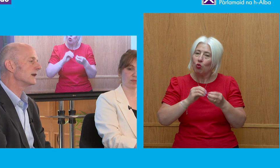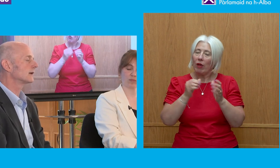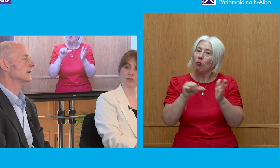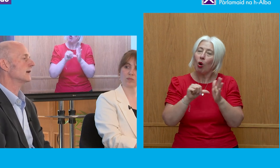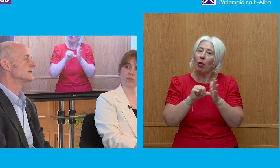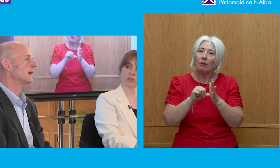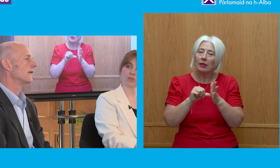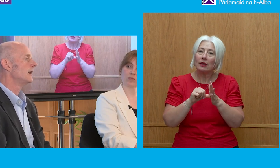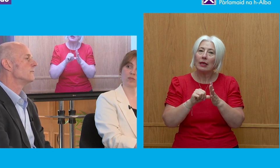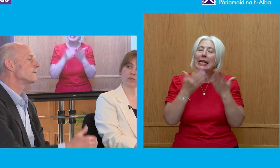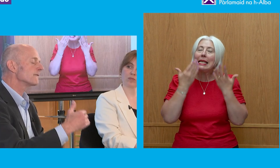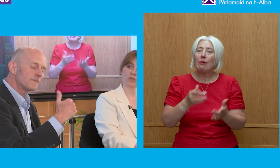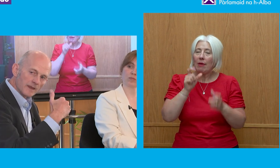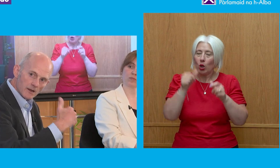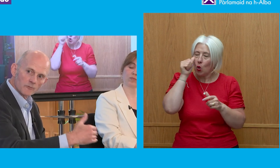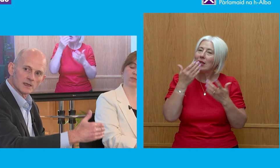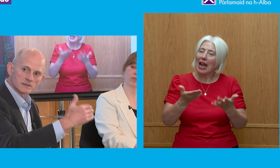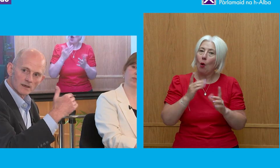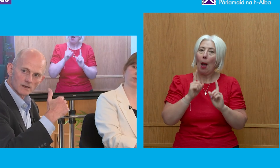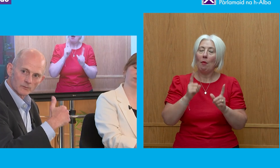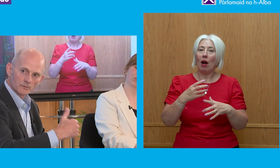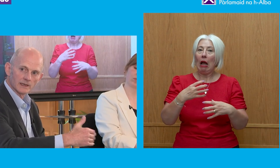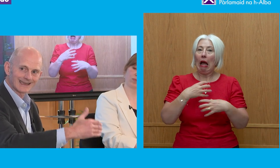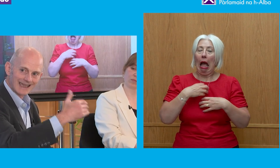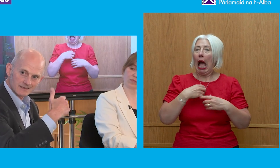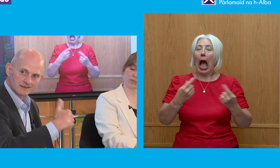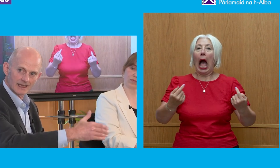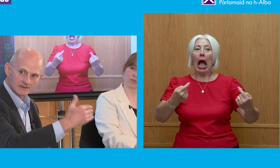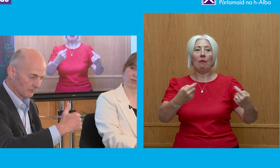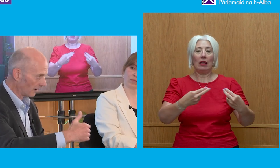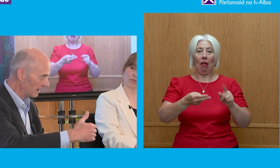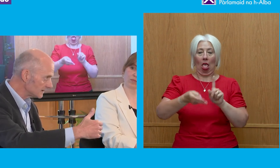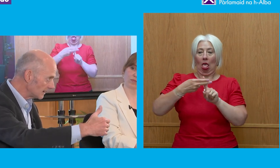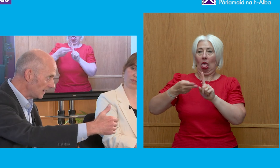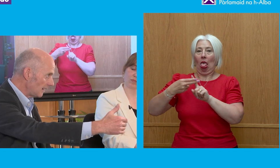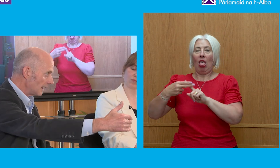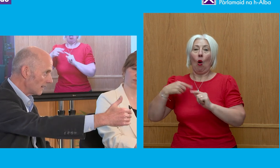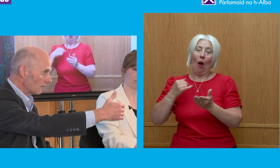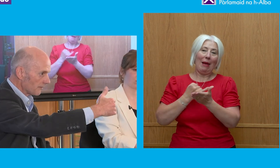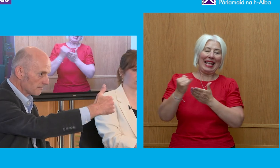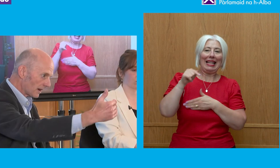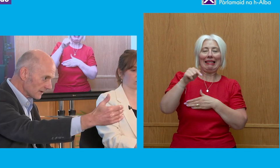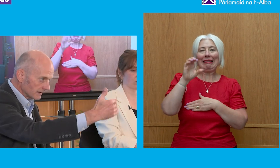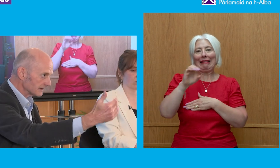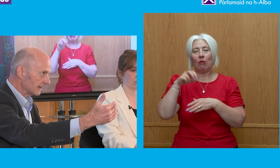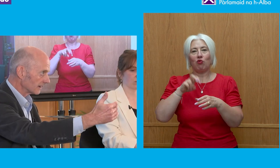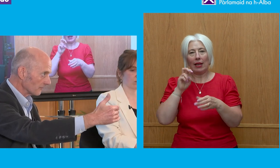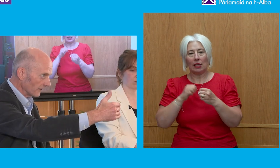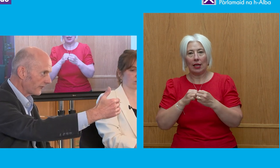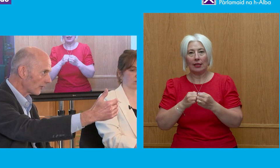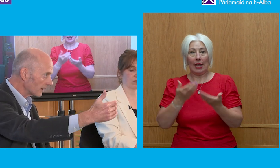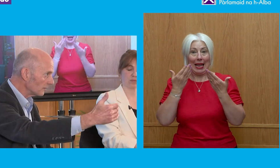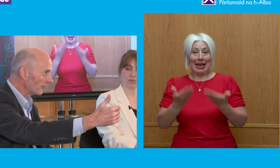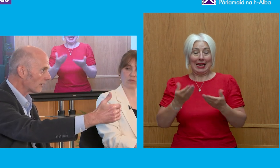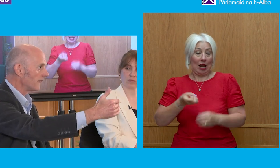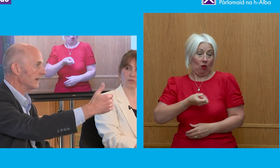and people have recognised that. But for fear of being tired, we've been against the enterprise. The party that is now in